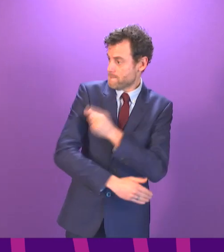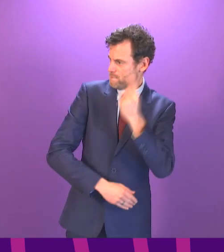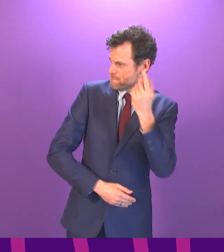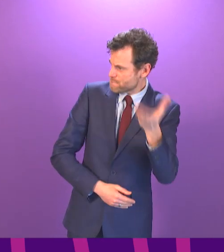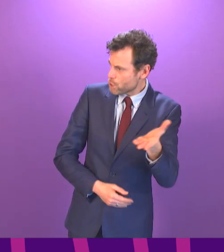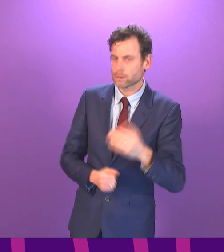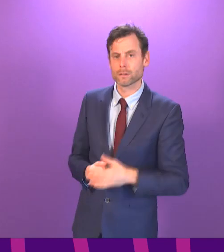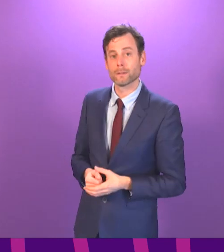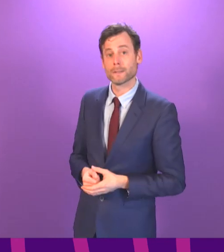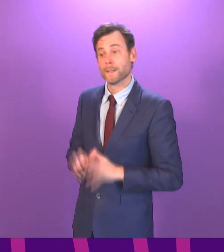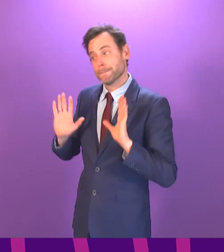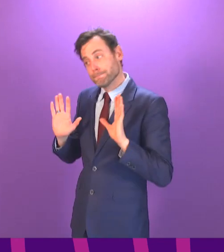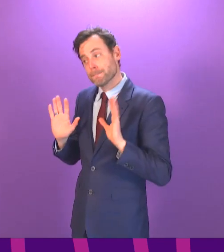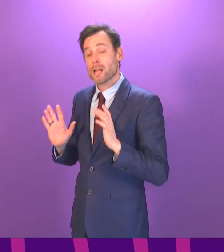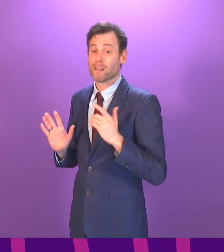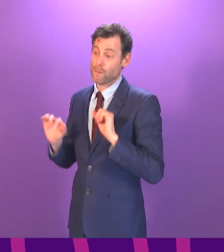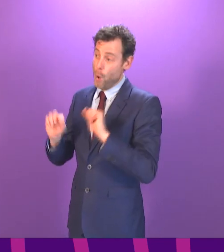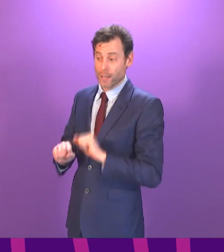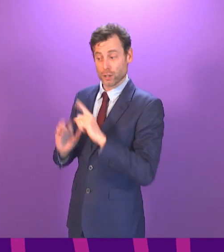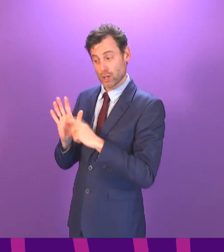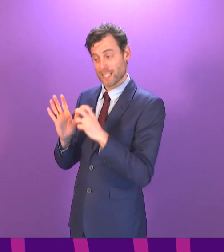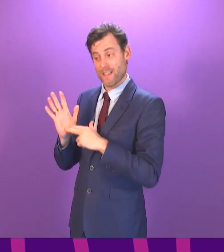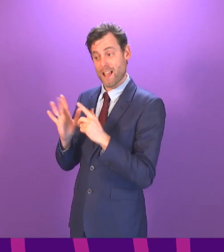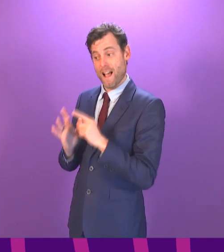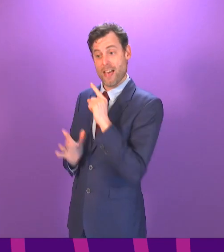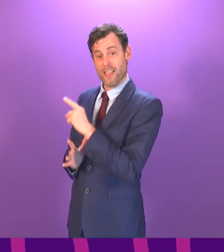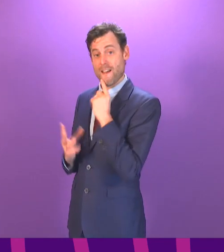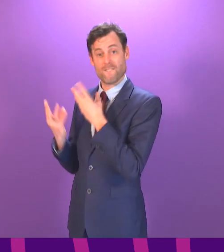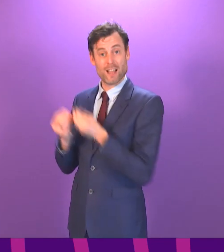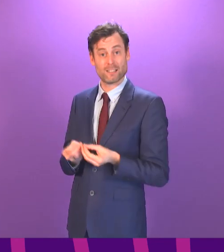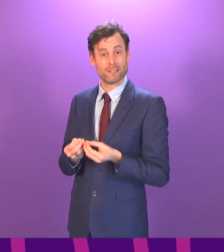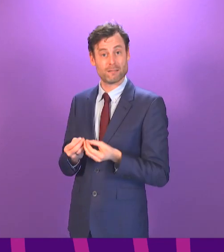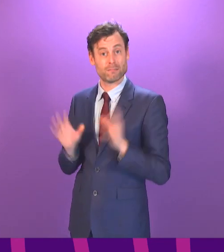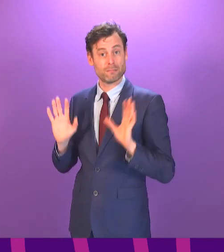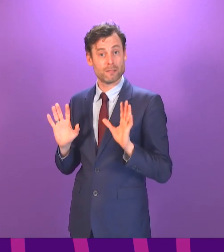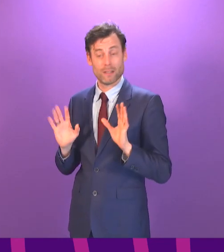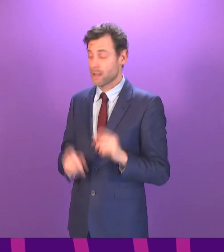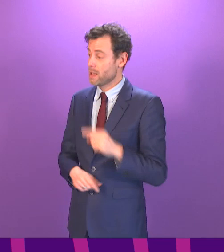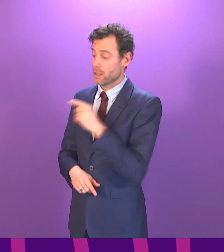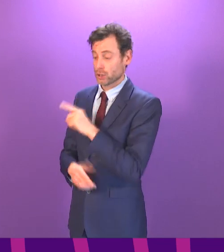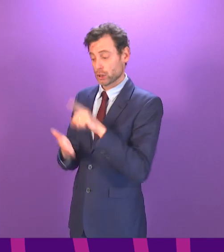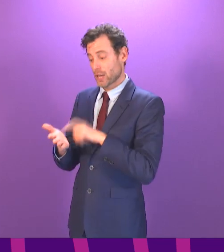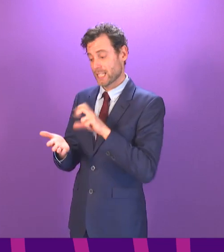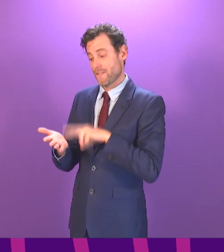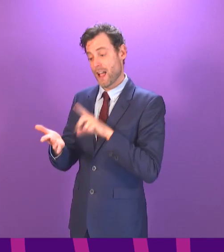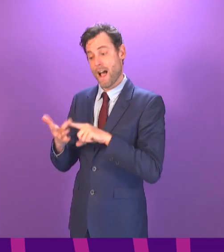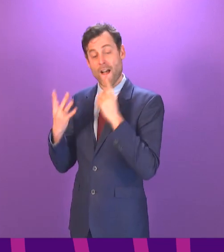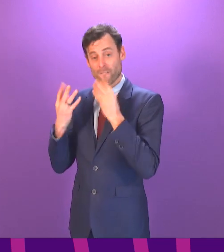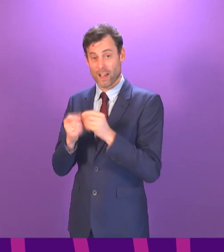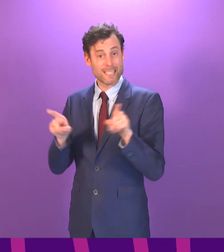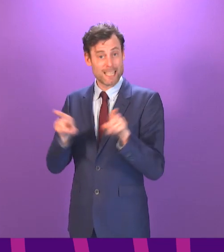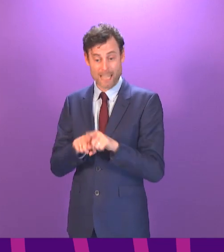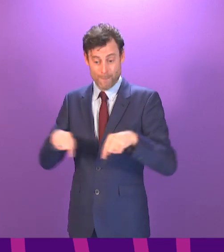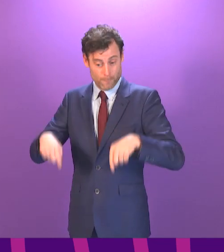depend on the advice the JCVI gives us. And the JCVI will give the same advice to Scotland, England, Wales and Northern Ireland. And if